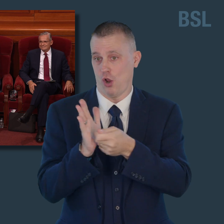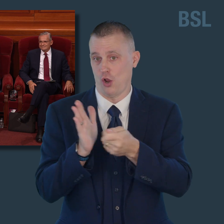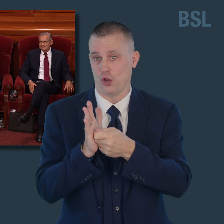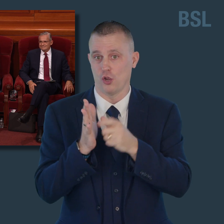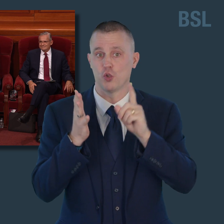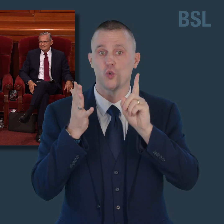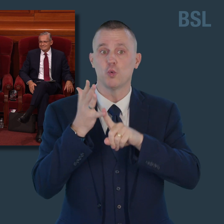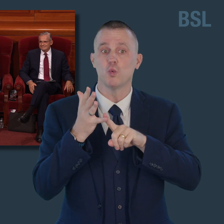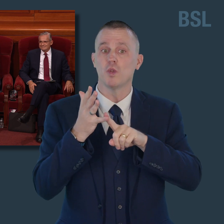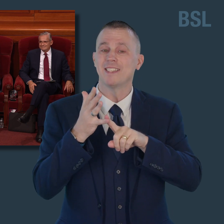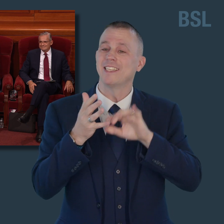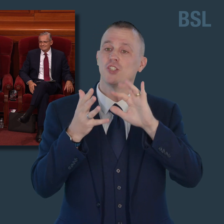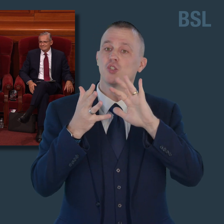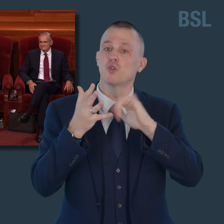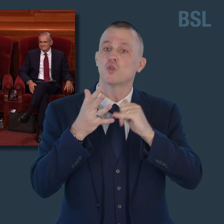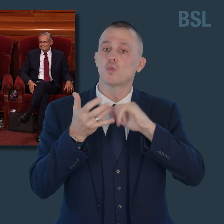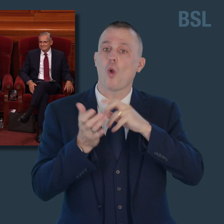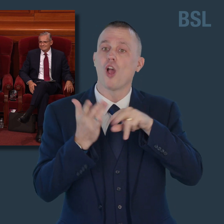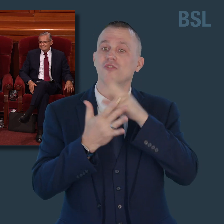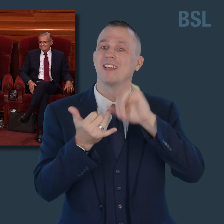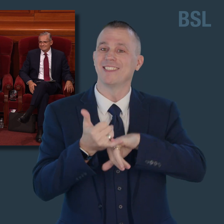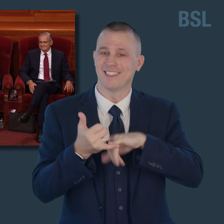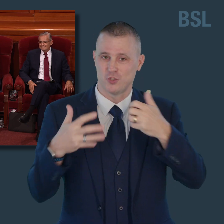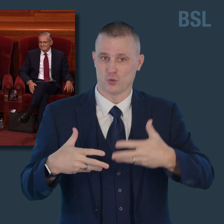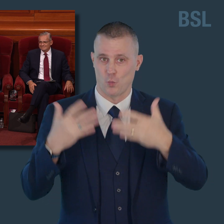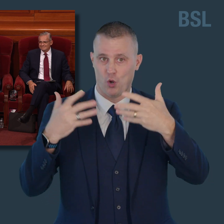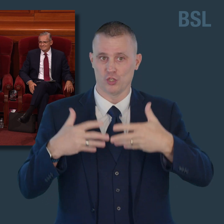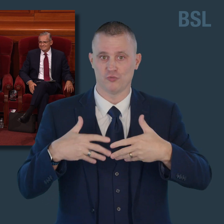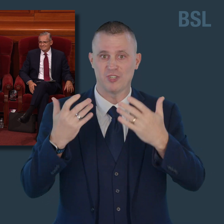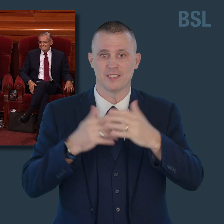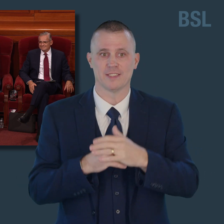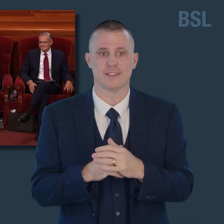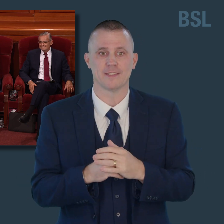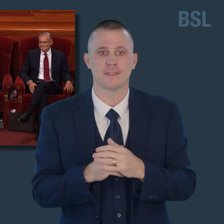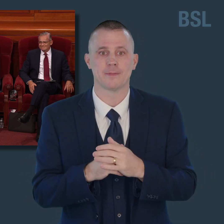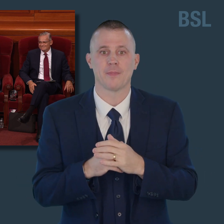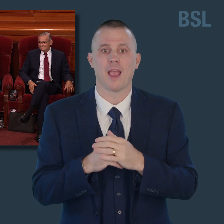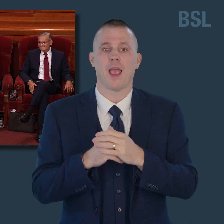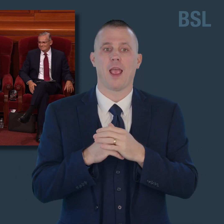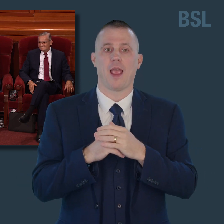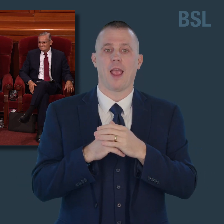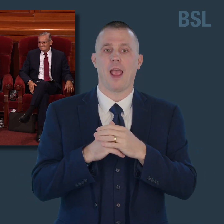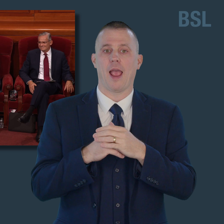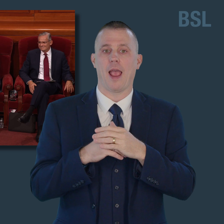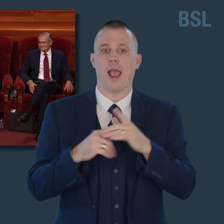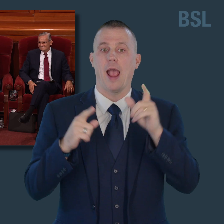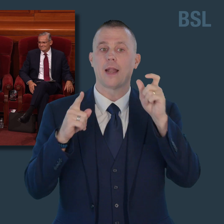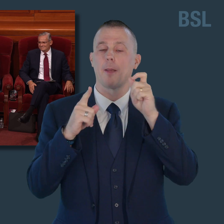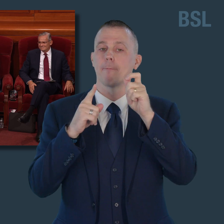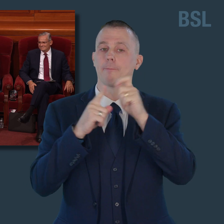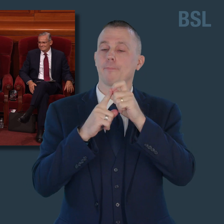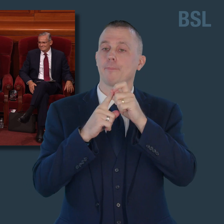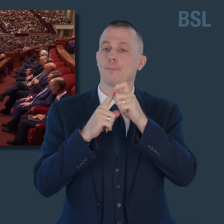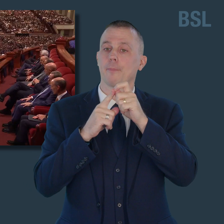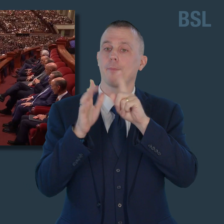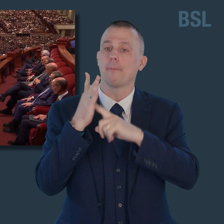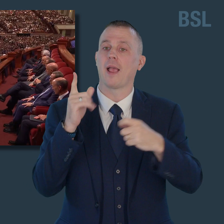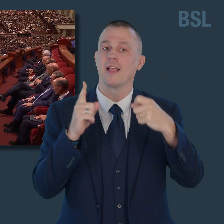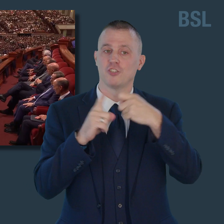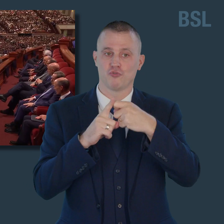Ulysses Suarez, and Patrick Kieran. Those in favor, please manifest